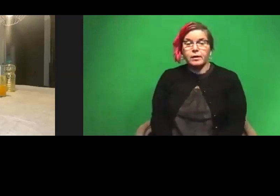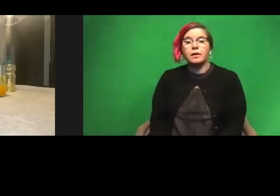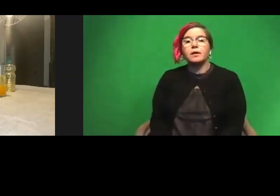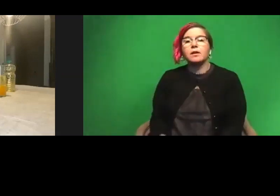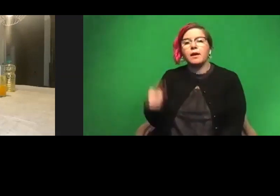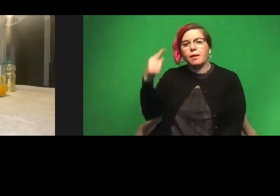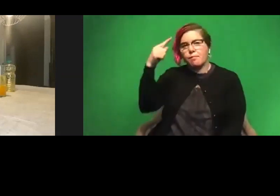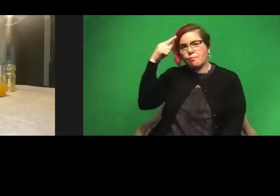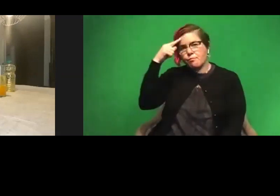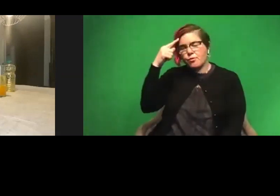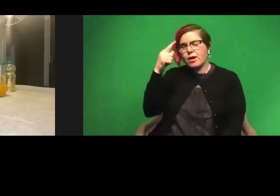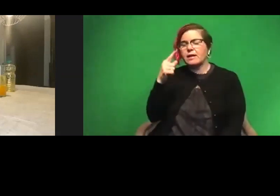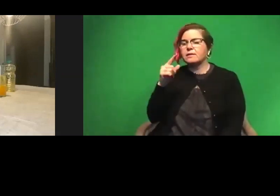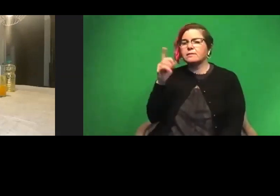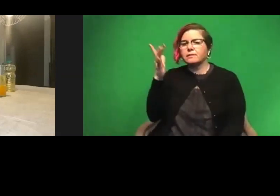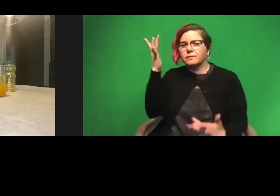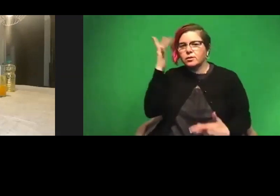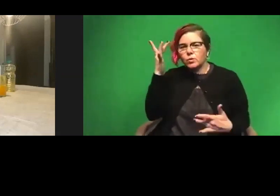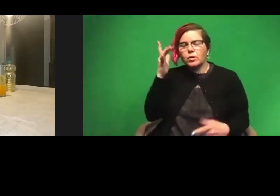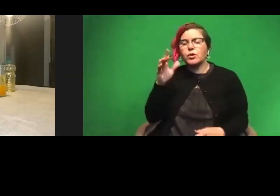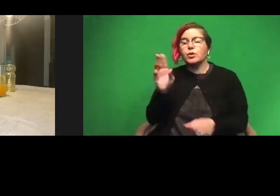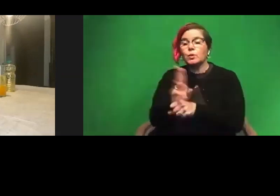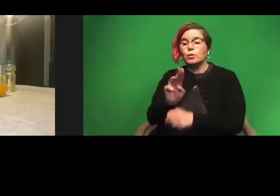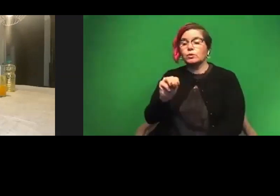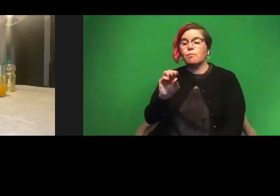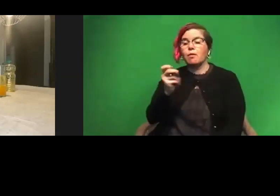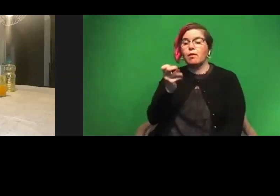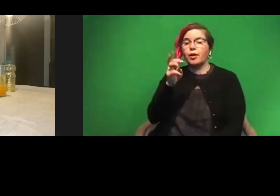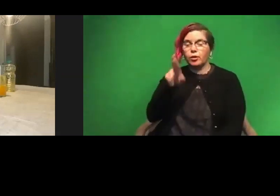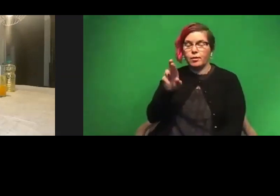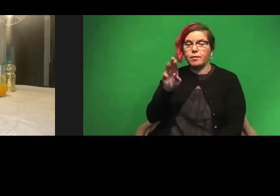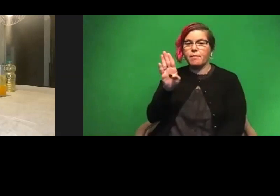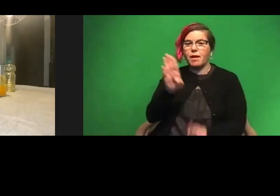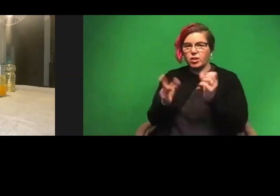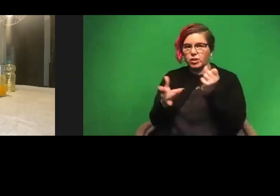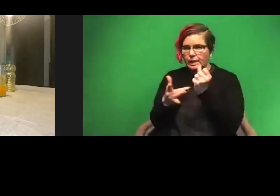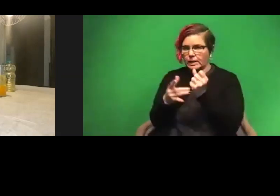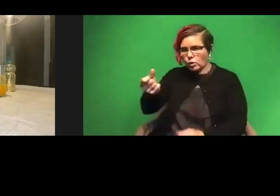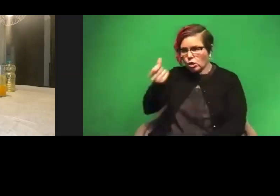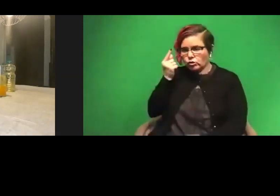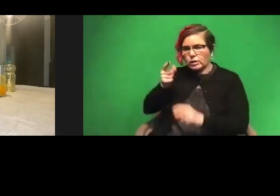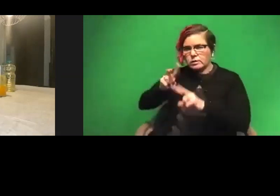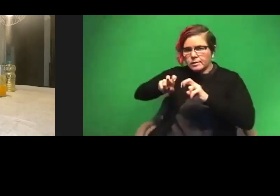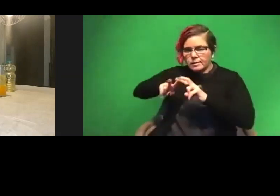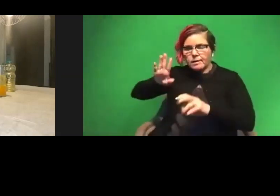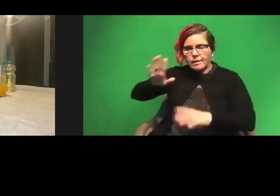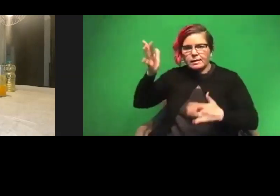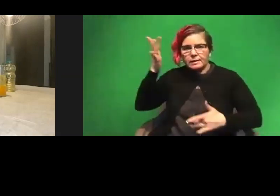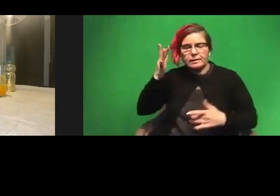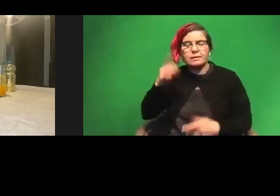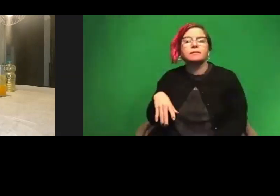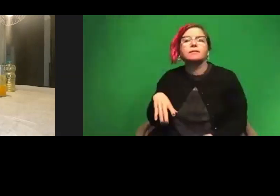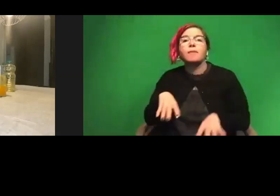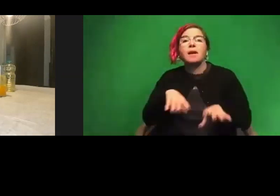and I use molecular biology techniques to understand it. So as far as the degrees, I have a bachelor's,